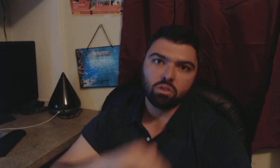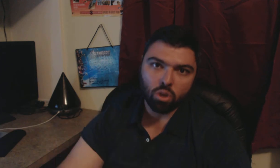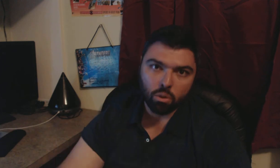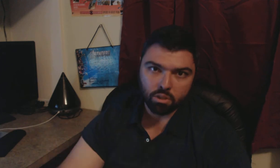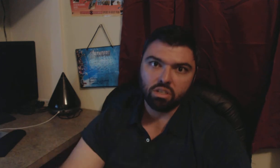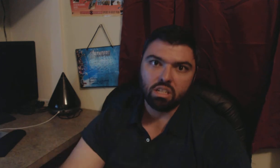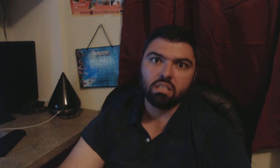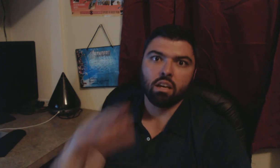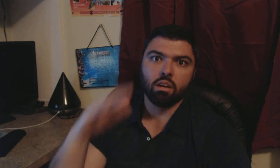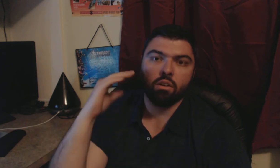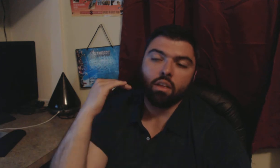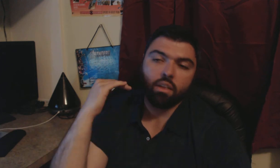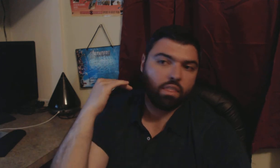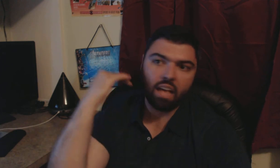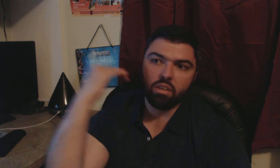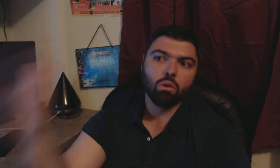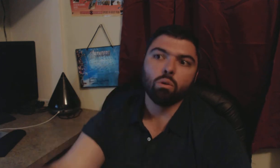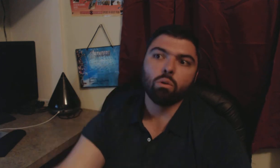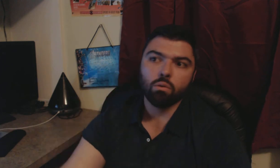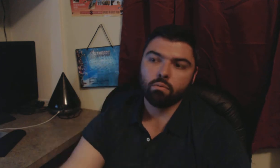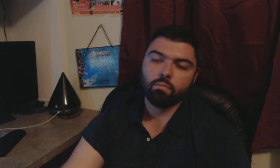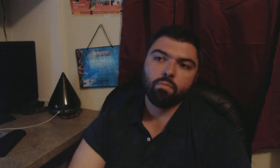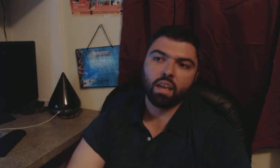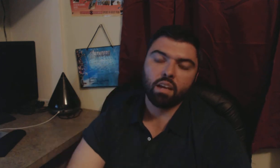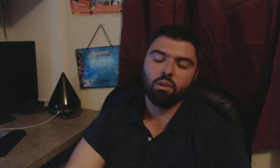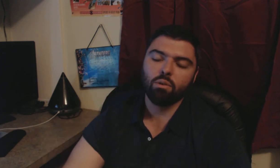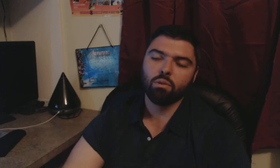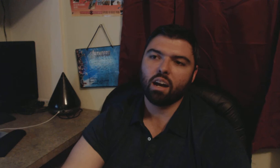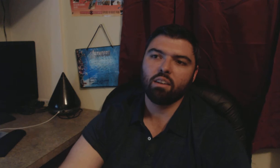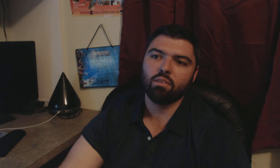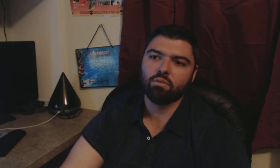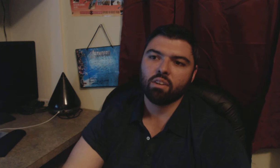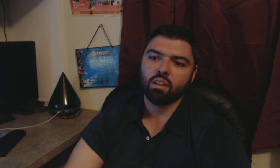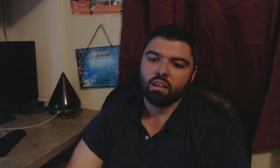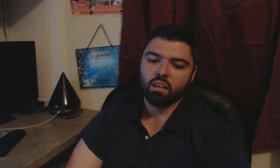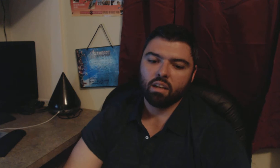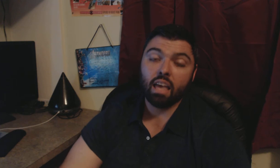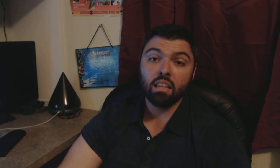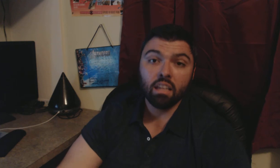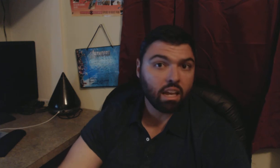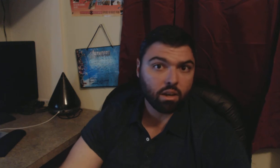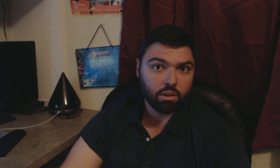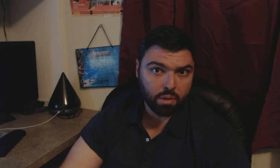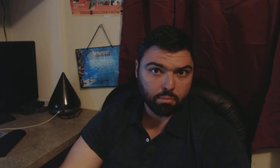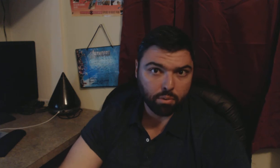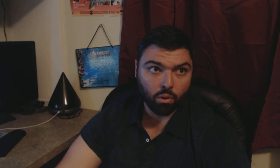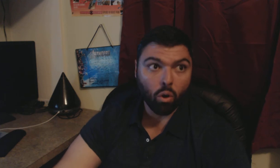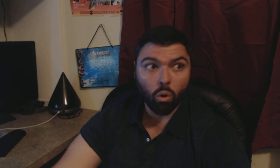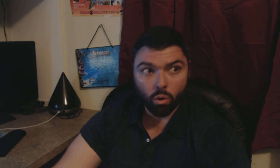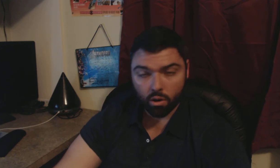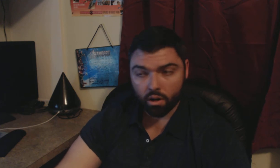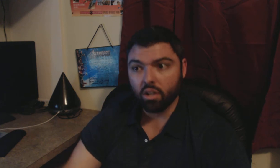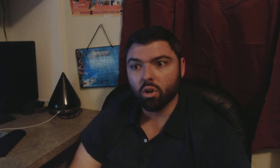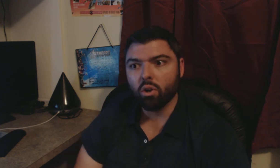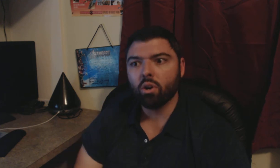into so much detail that you that you kind of alienate other people or incur